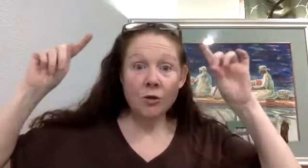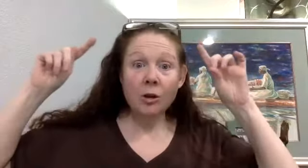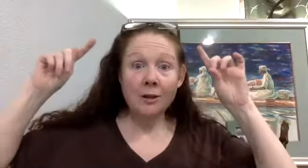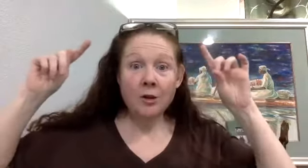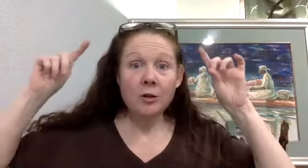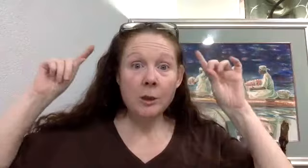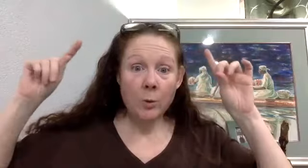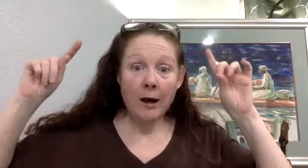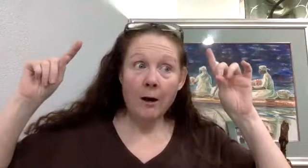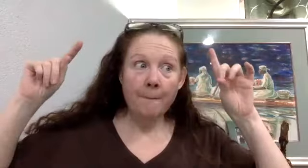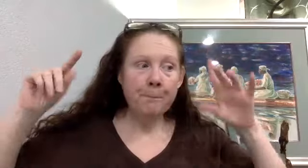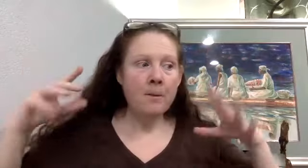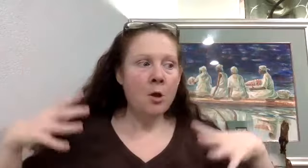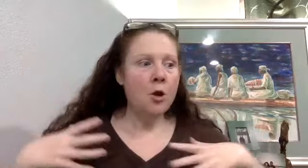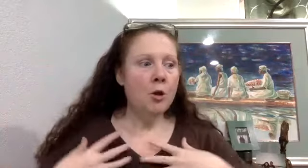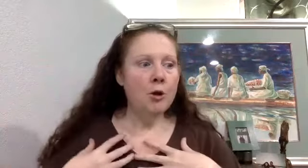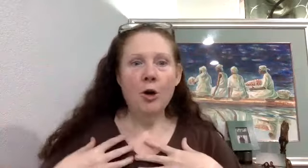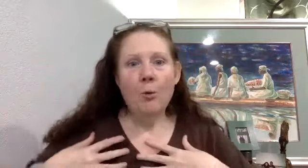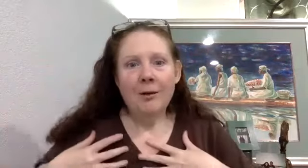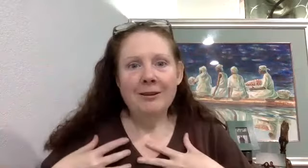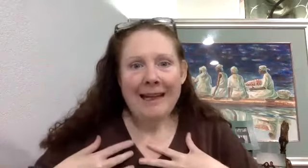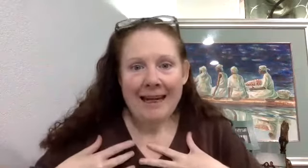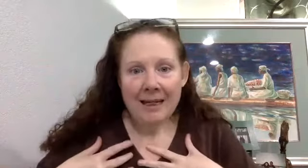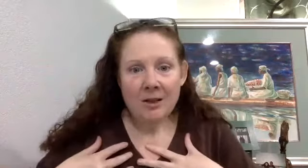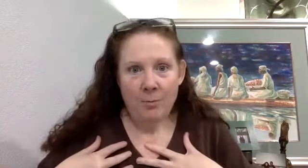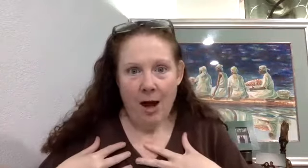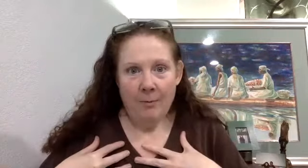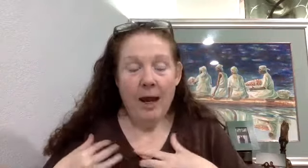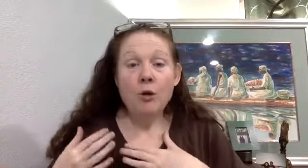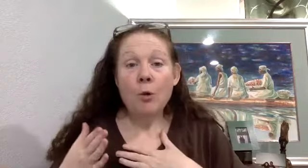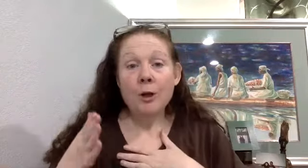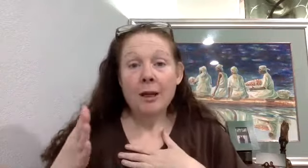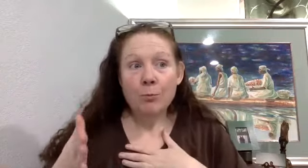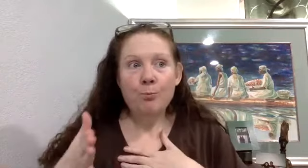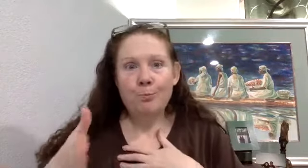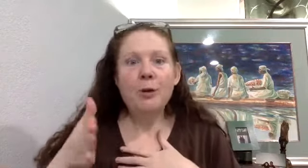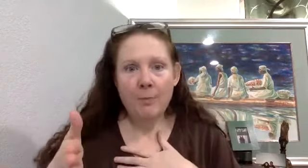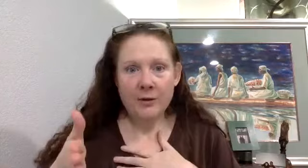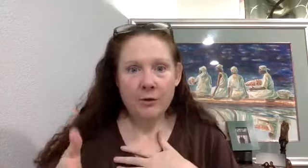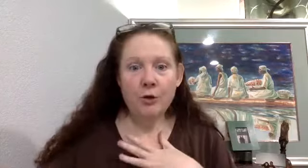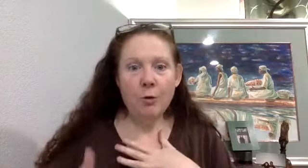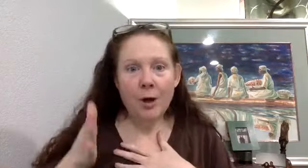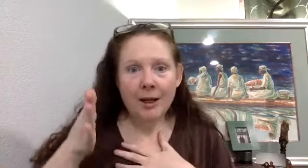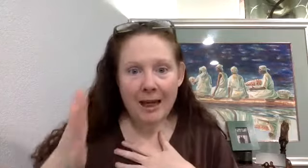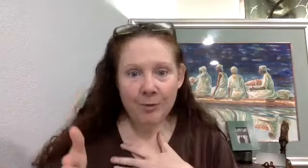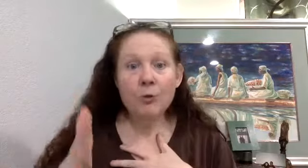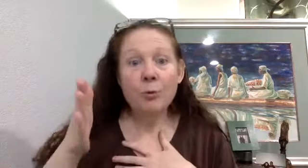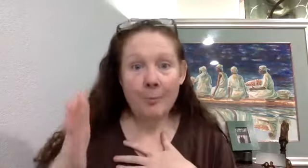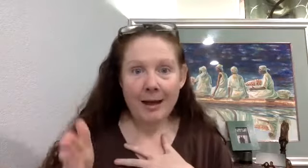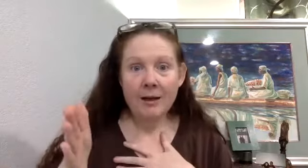neurological as well, you don't want to lean into the body pain. You don't want to build muscle. You don't want to keep, do the repetitive